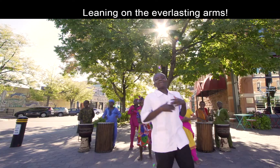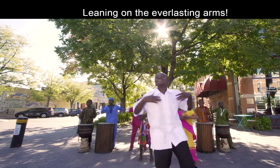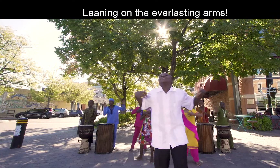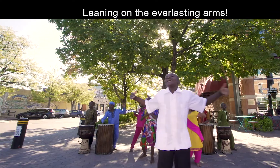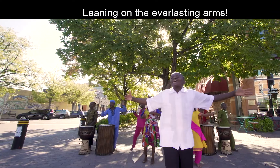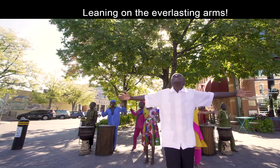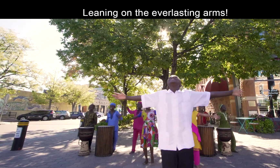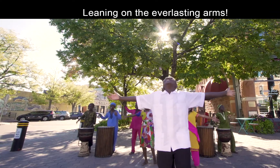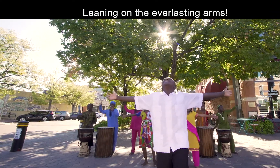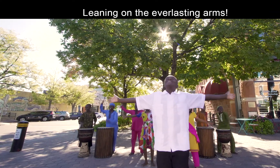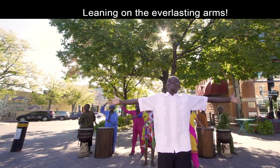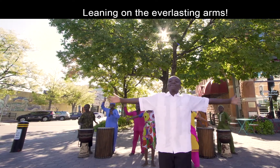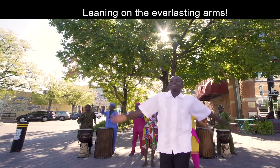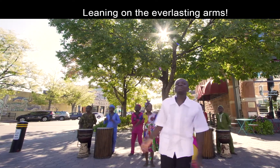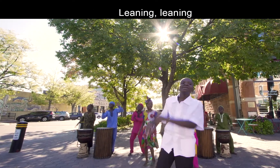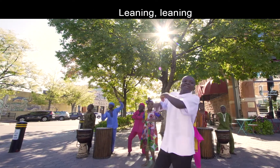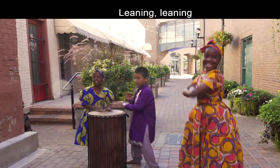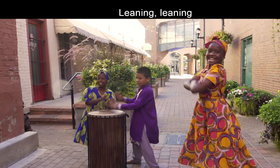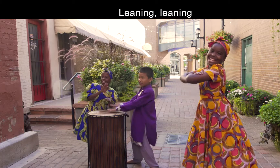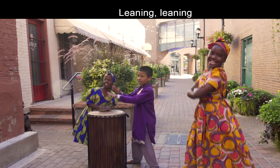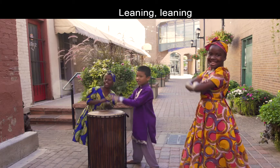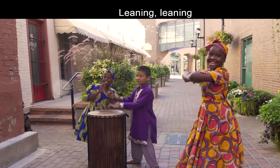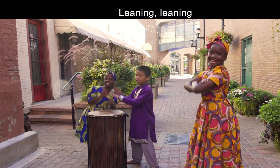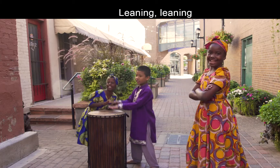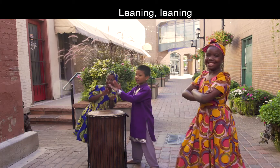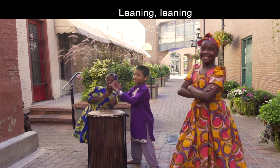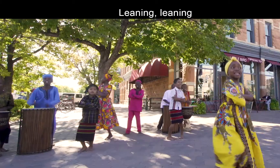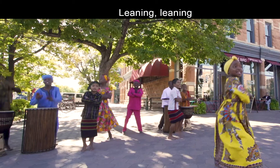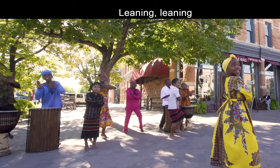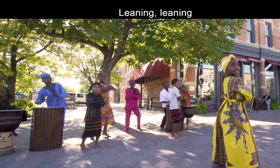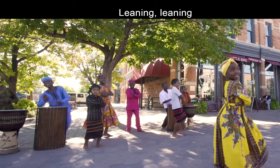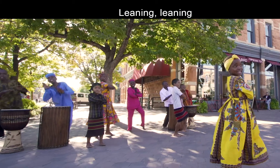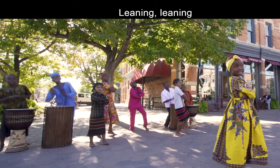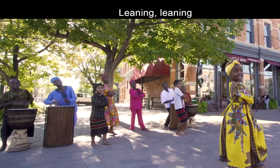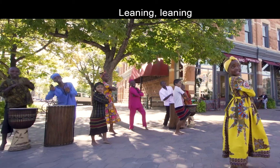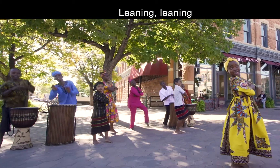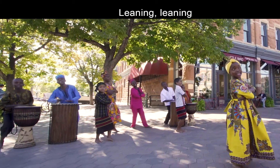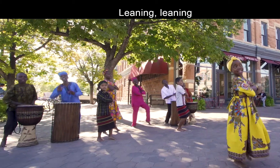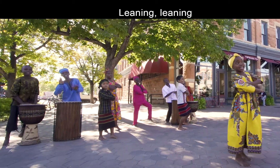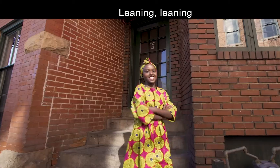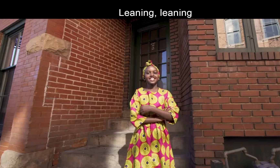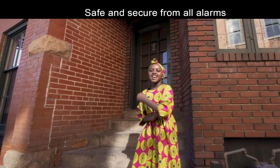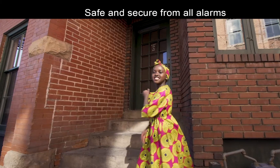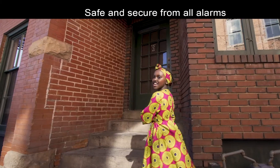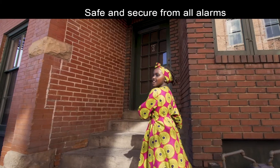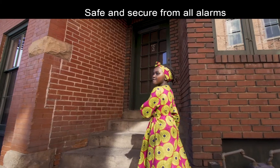everlasting arms. Leaning, leaning. Safe